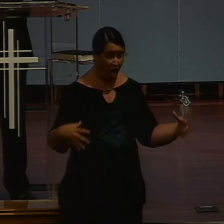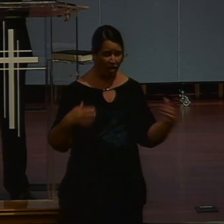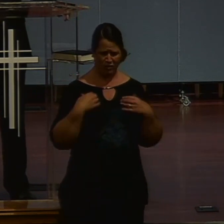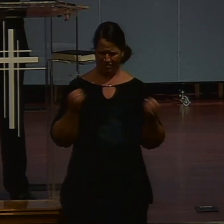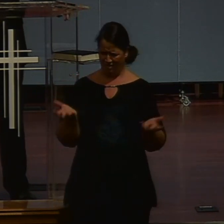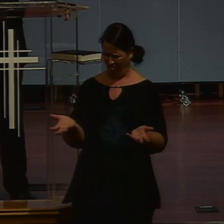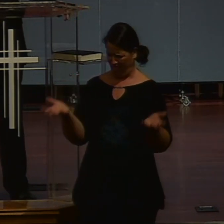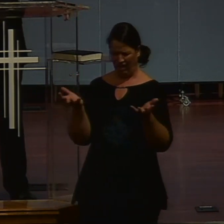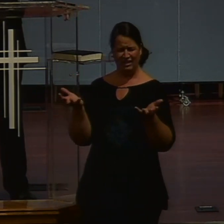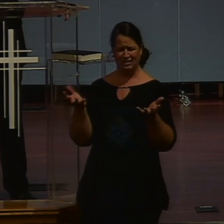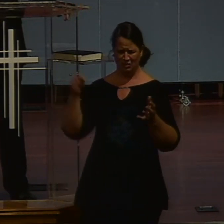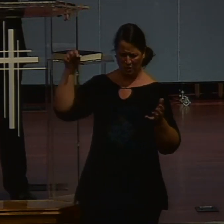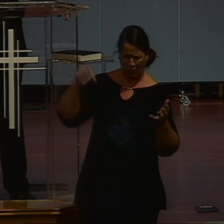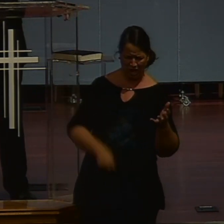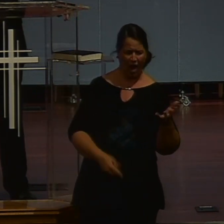you greater than our father Jacob.